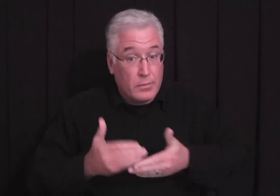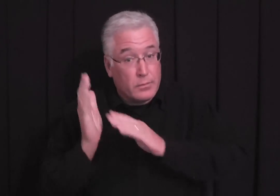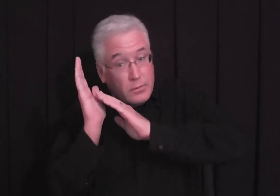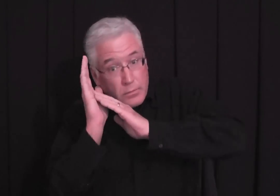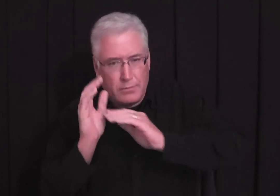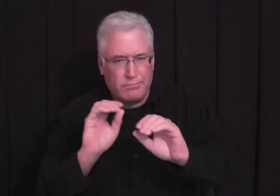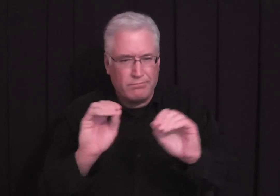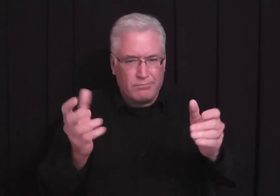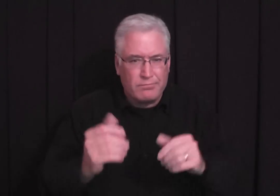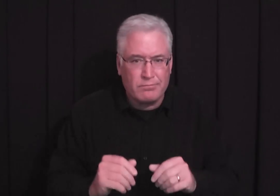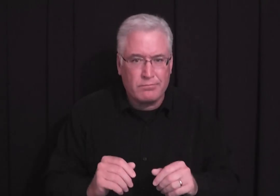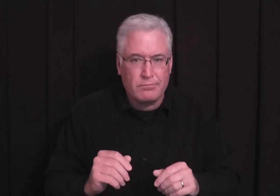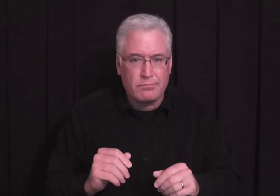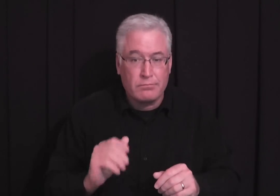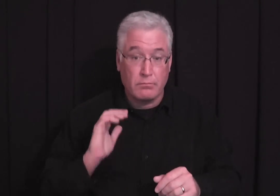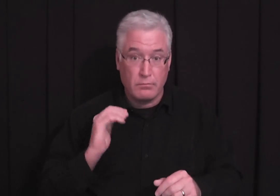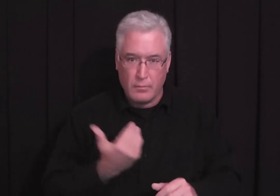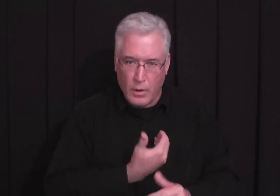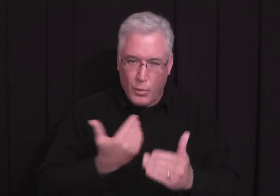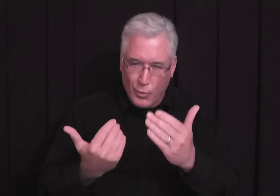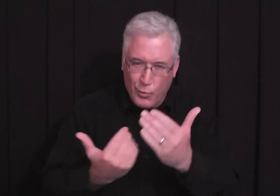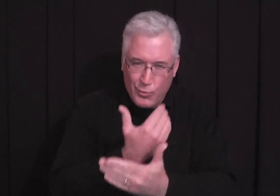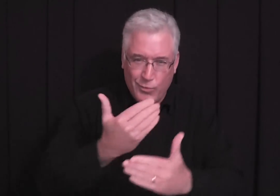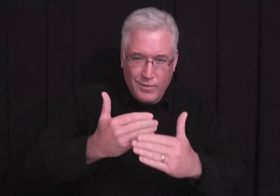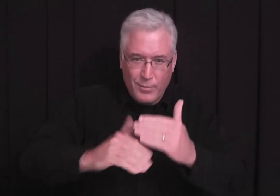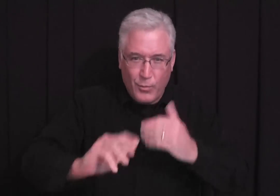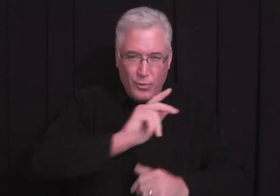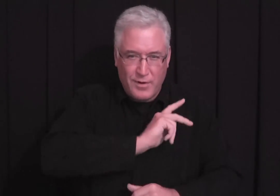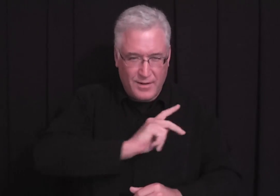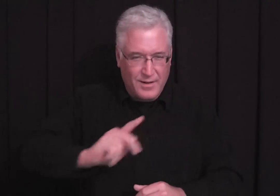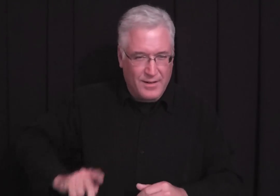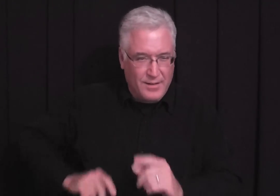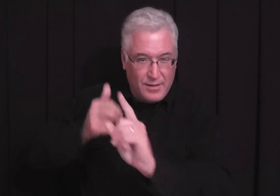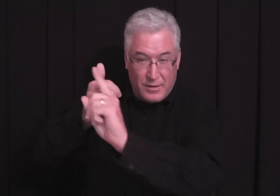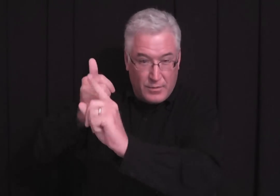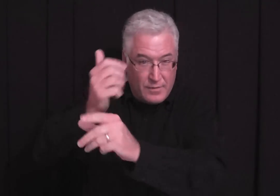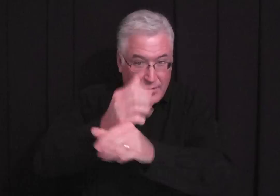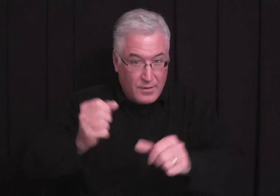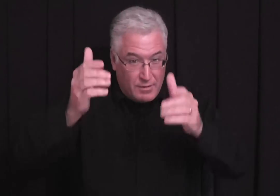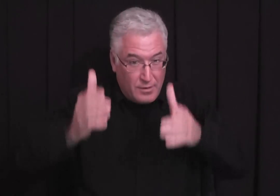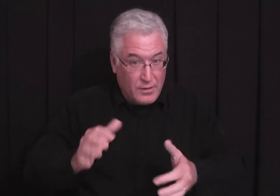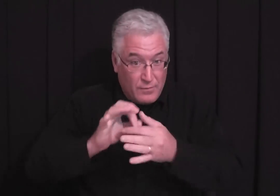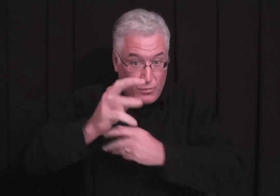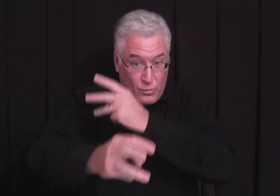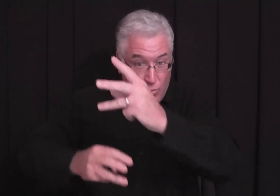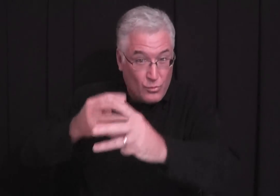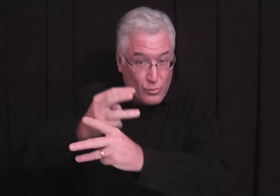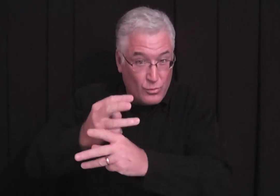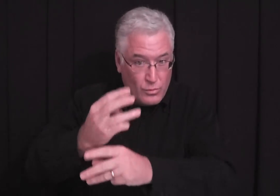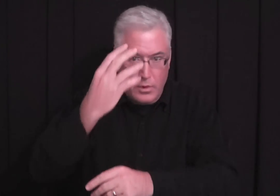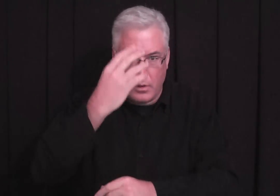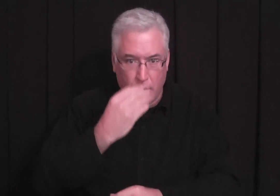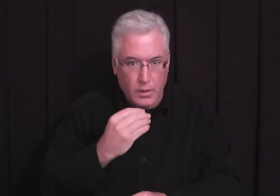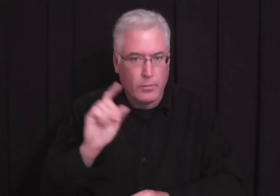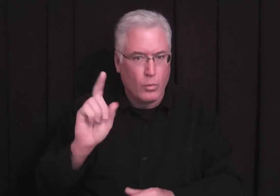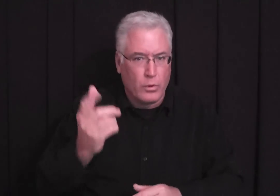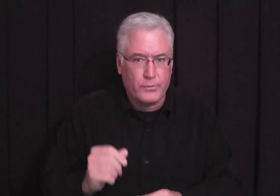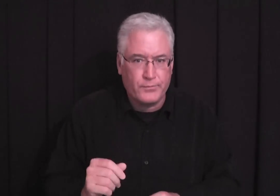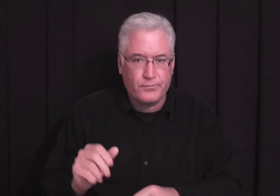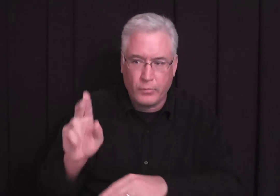animals stayed. There was no nice crib. This was the place that the newborn king himself, the savior of the world, was going